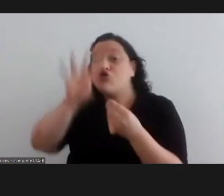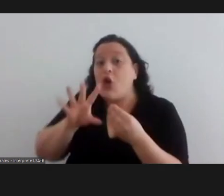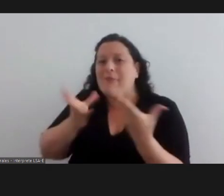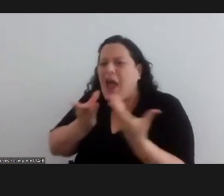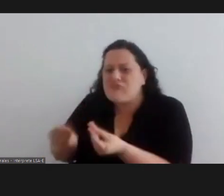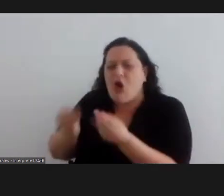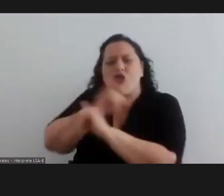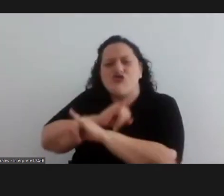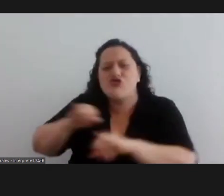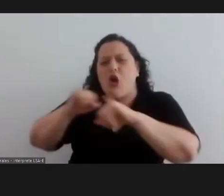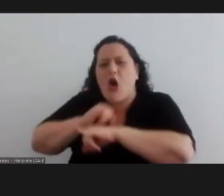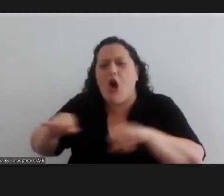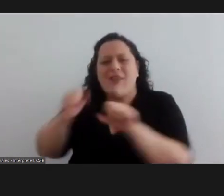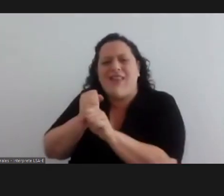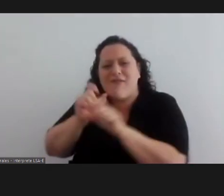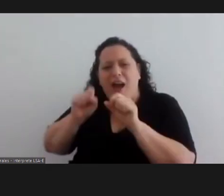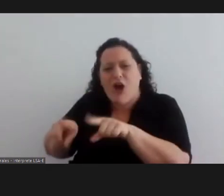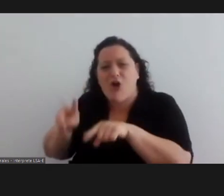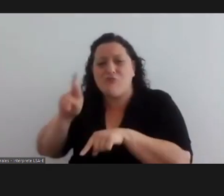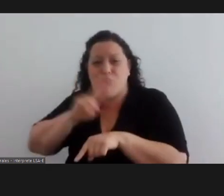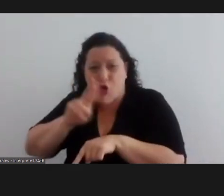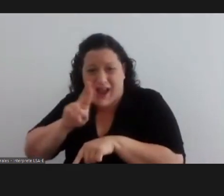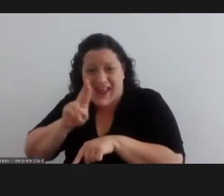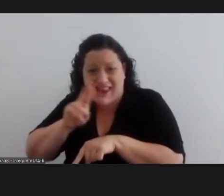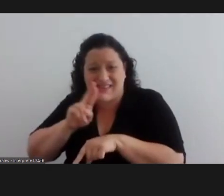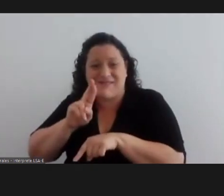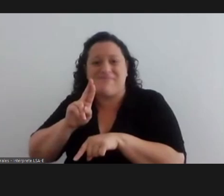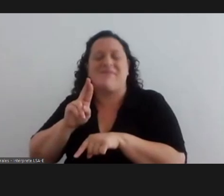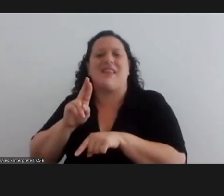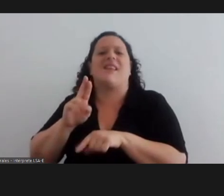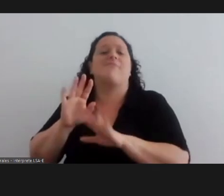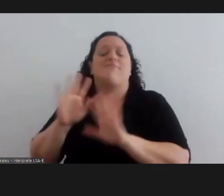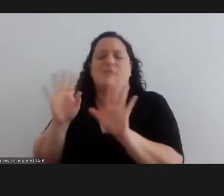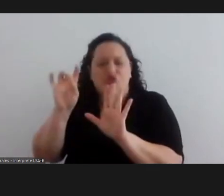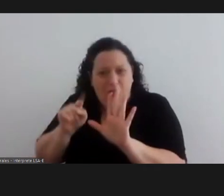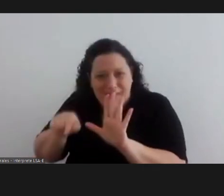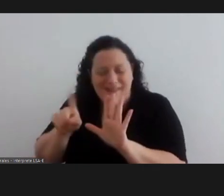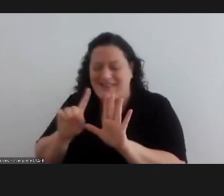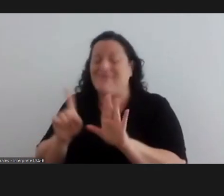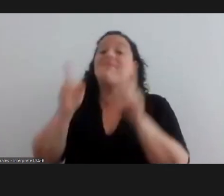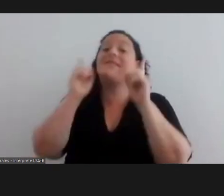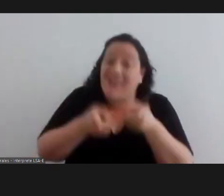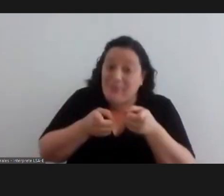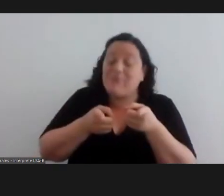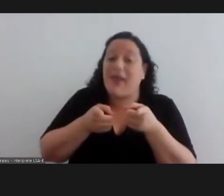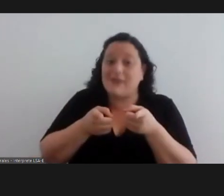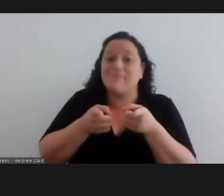just was not just to disseminate and support the work of the different women but also